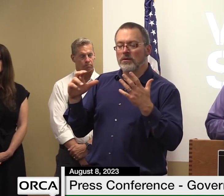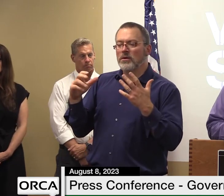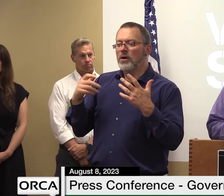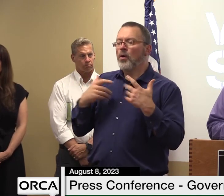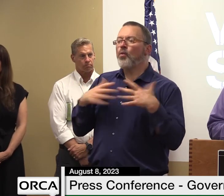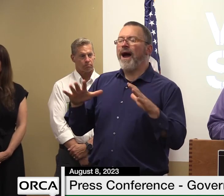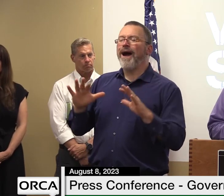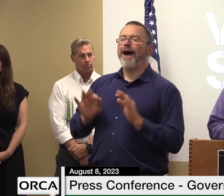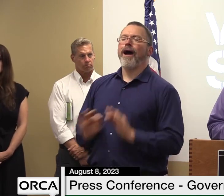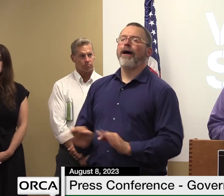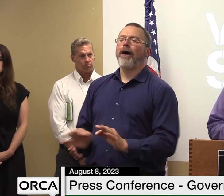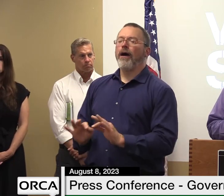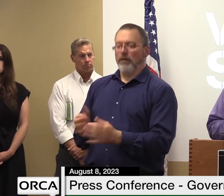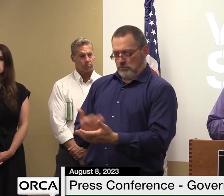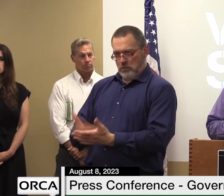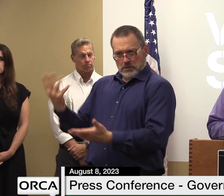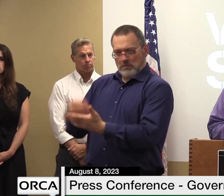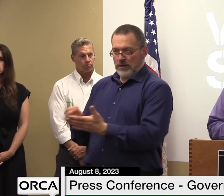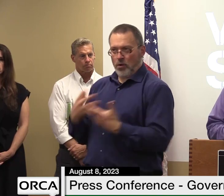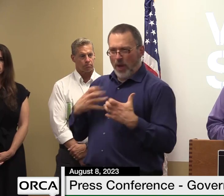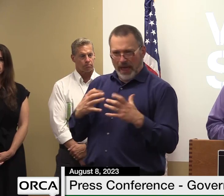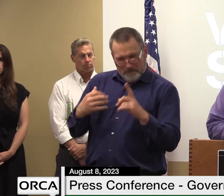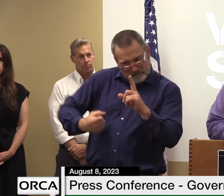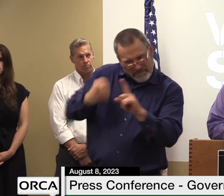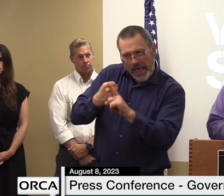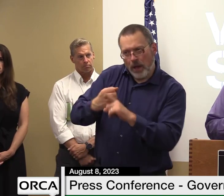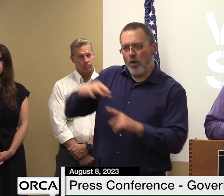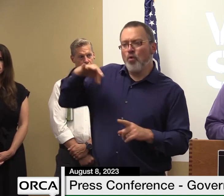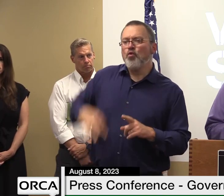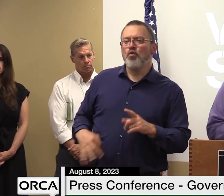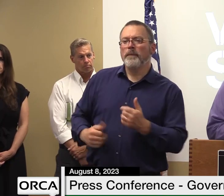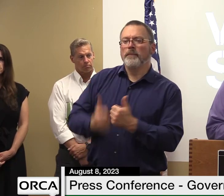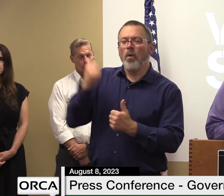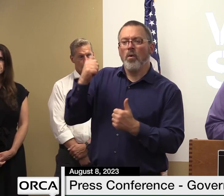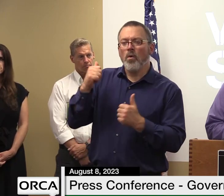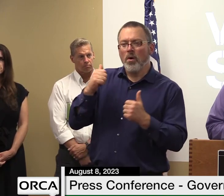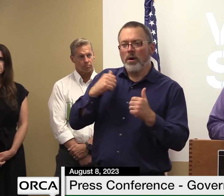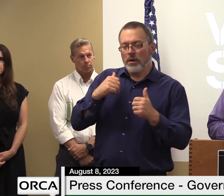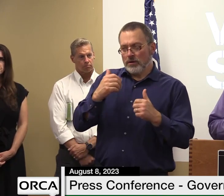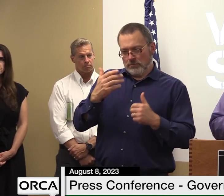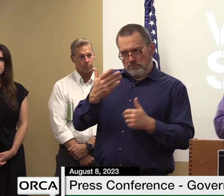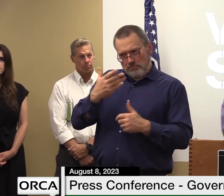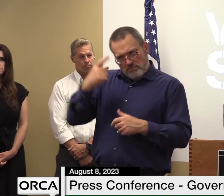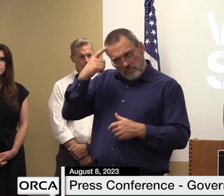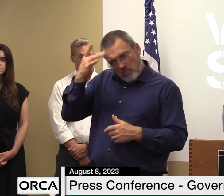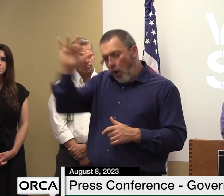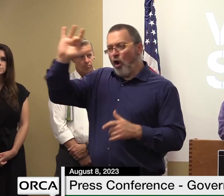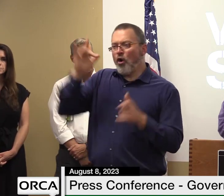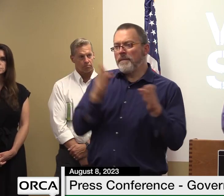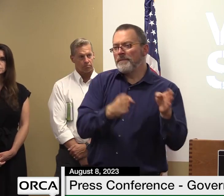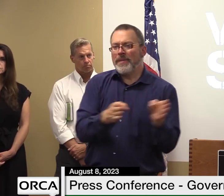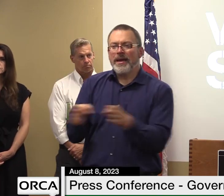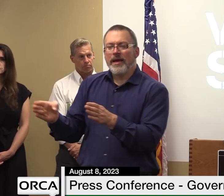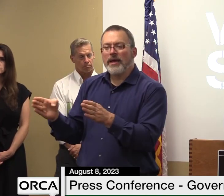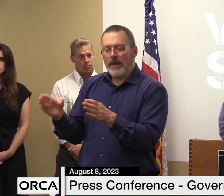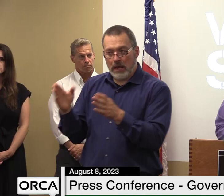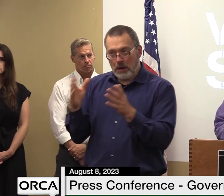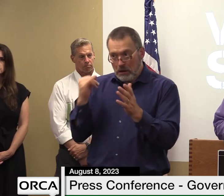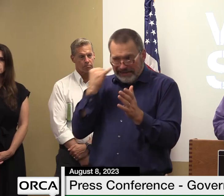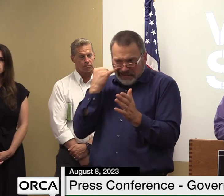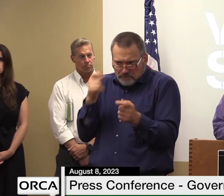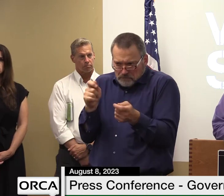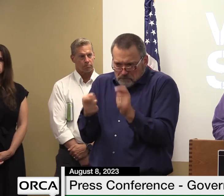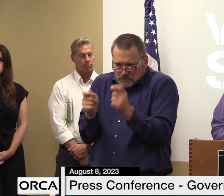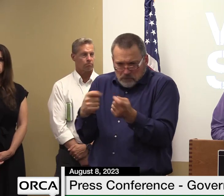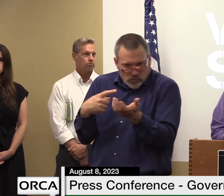can stay with that package and then if we have to make adjustments we want to talk about those but i don't think we want to assume that we're going to undermine